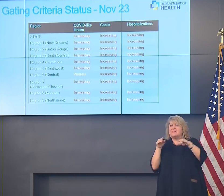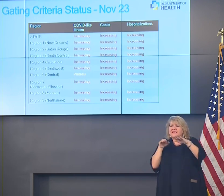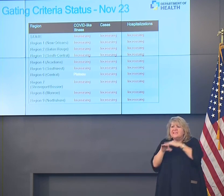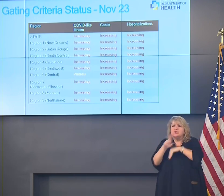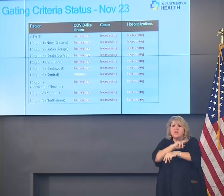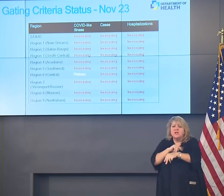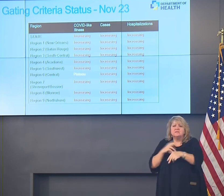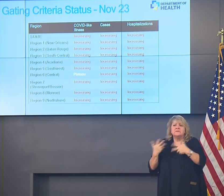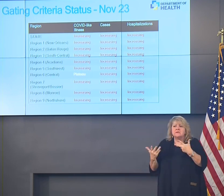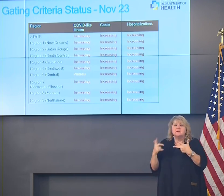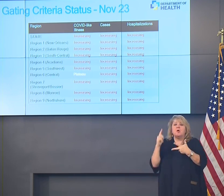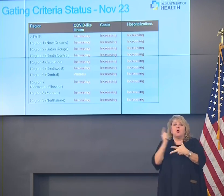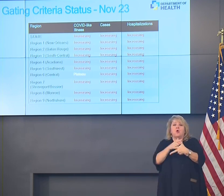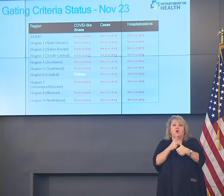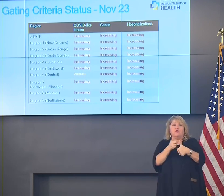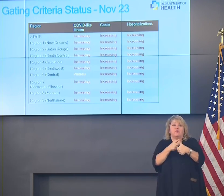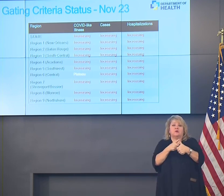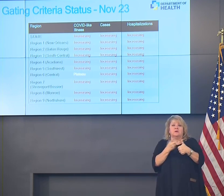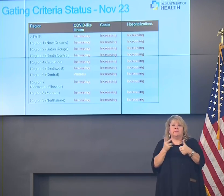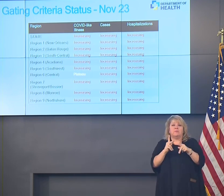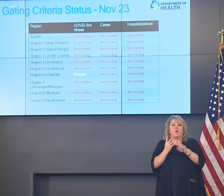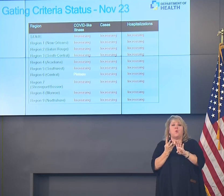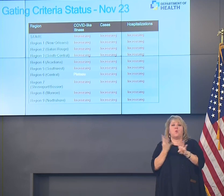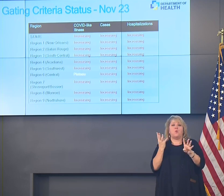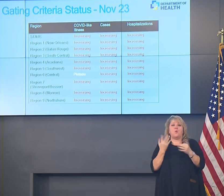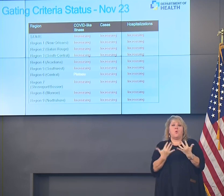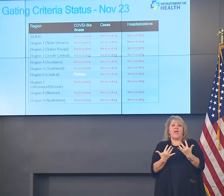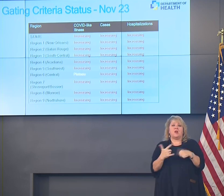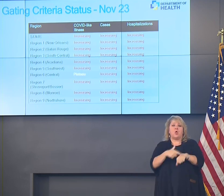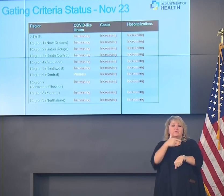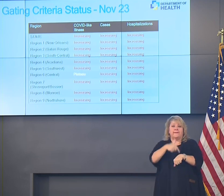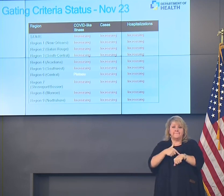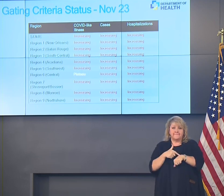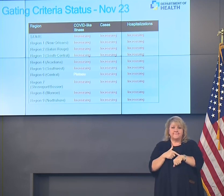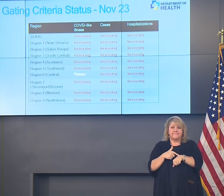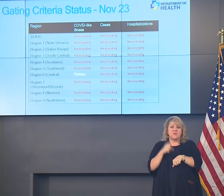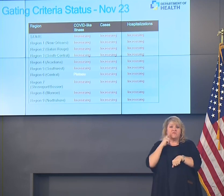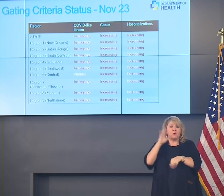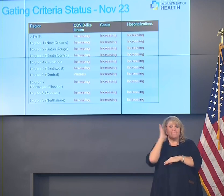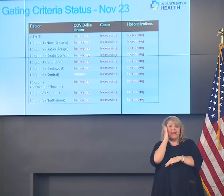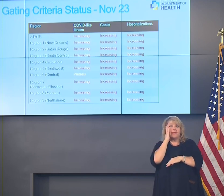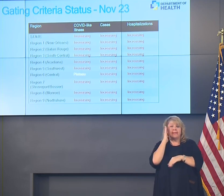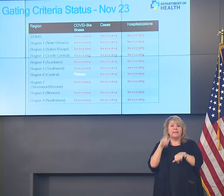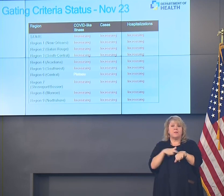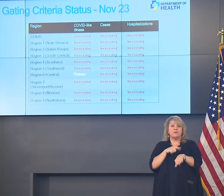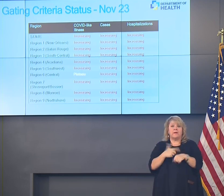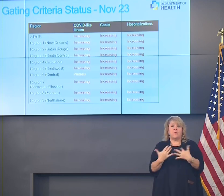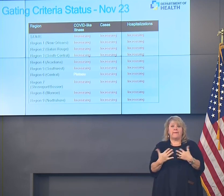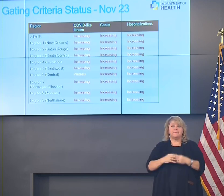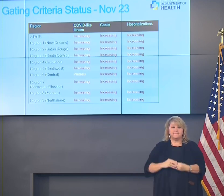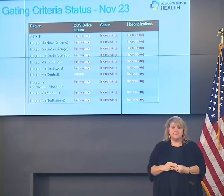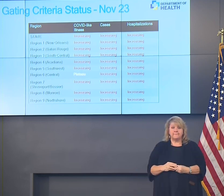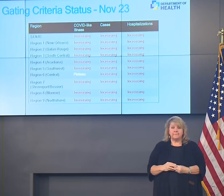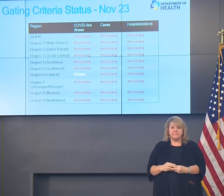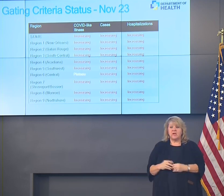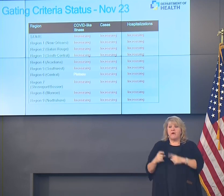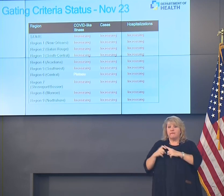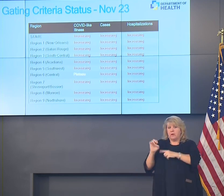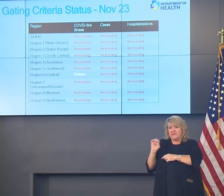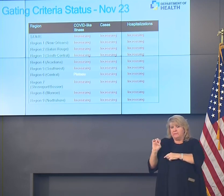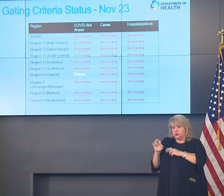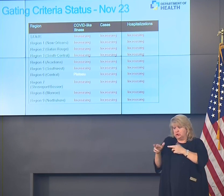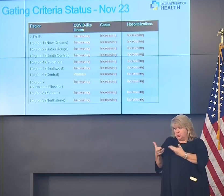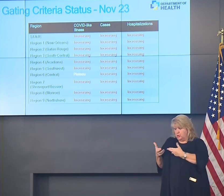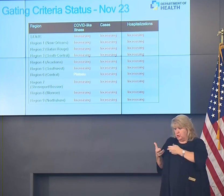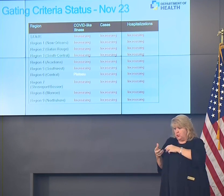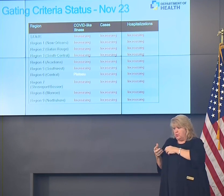hospitals. The first thing I've heard is that people have had to wait a long time to get a bed when they get admitted from the emergency department. I know